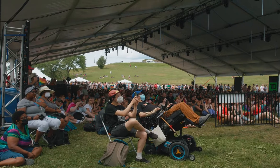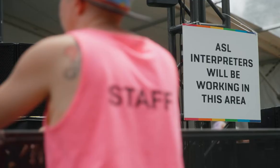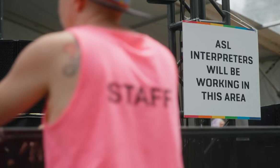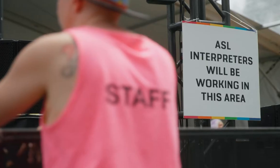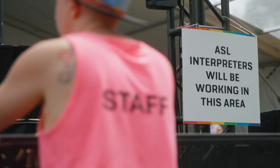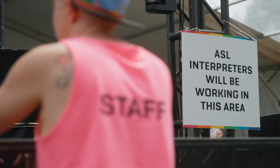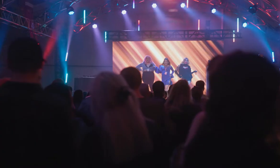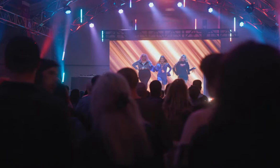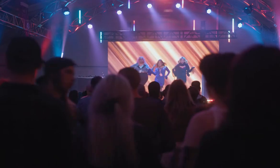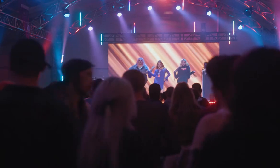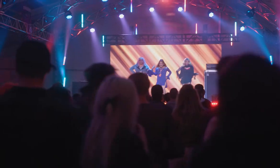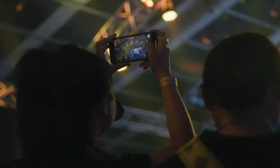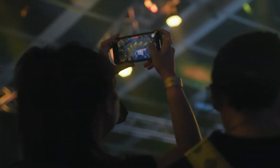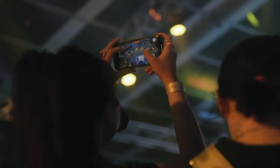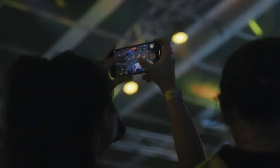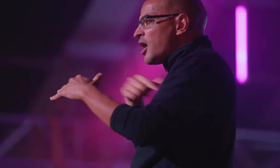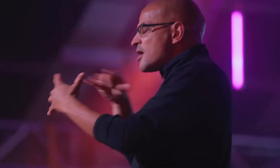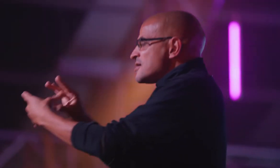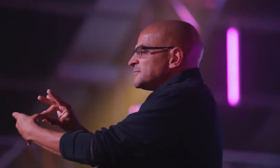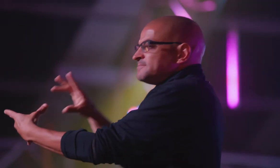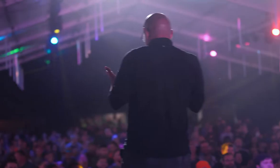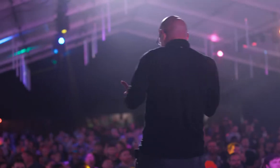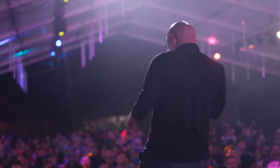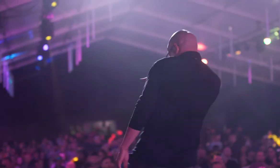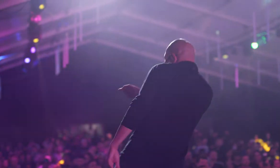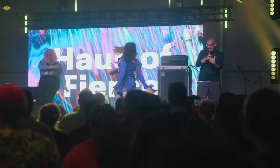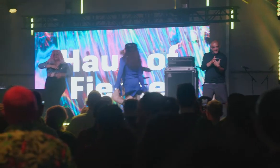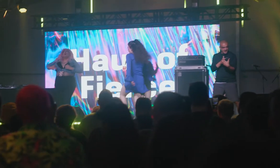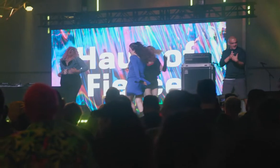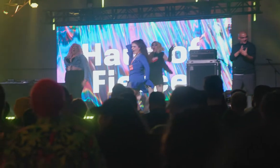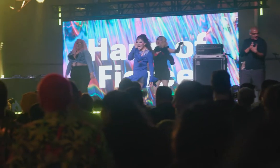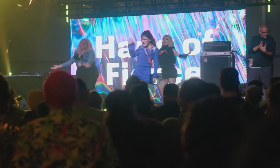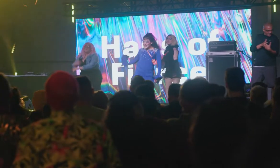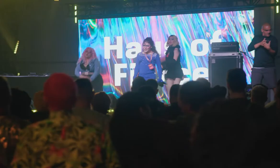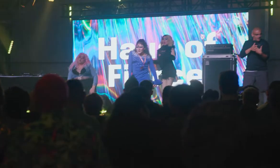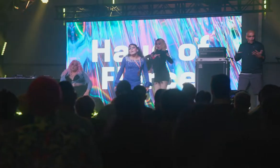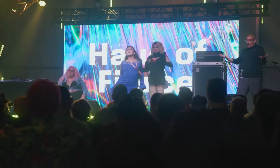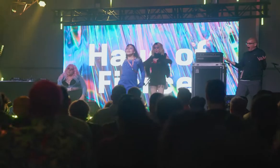grow over the years. We need to think about accessibility in the planning stages for events.